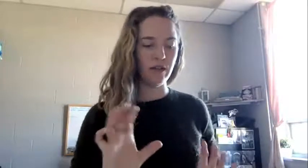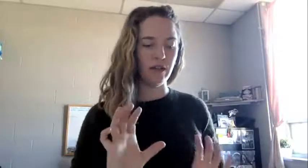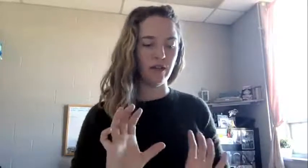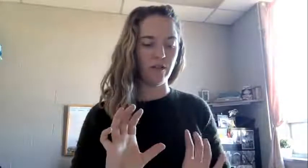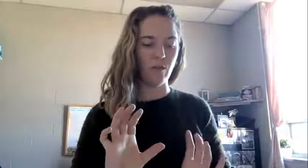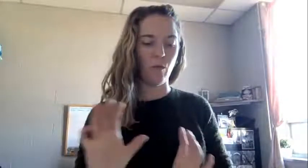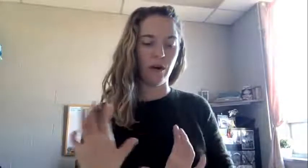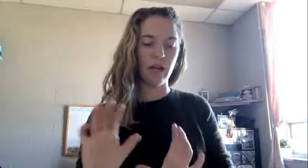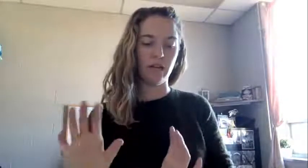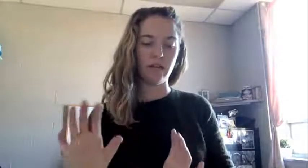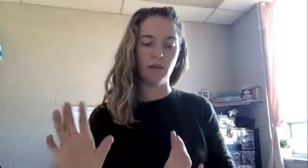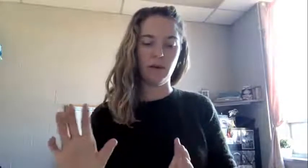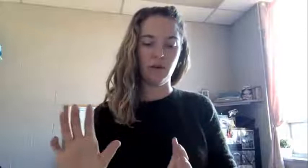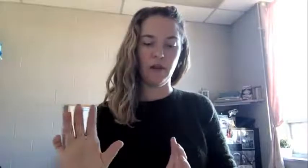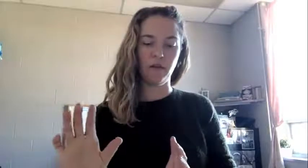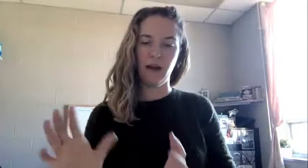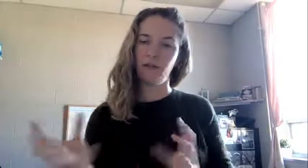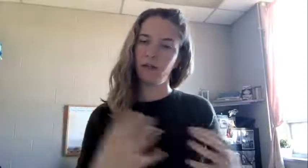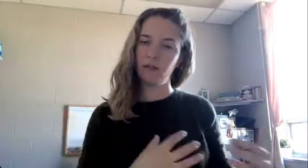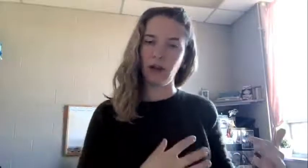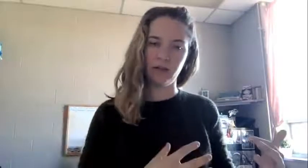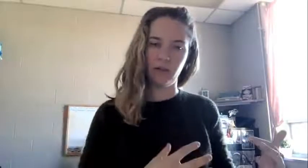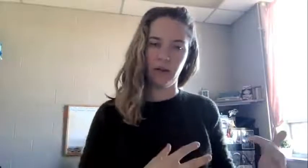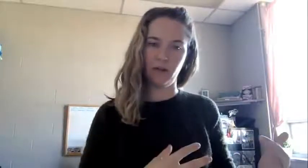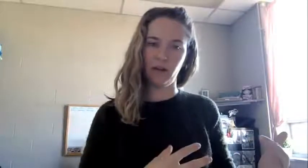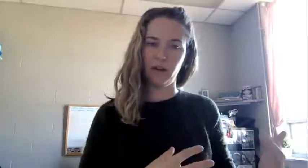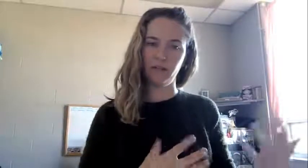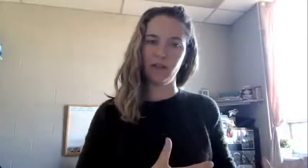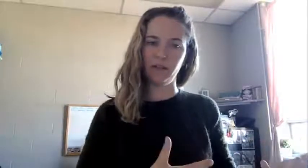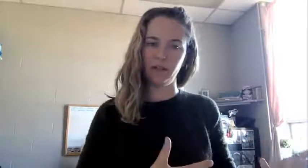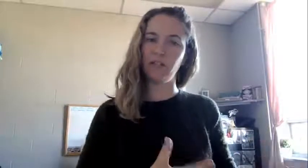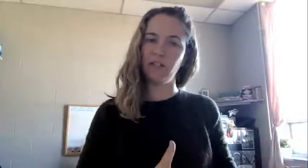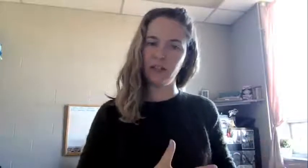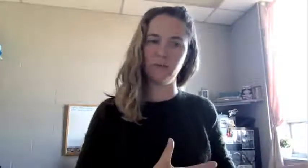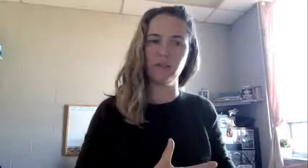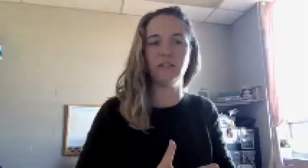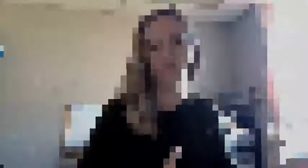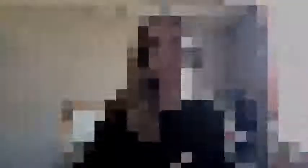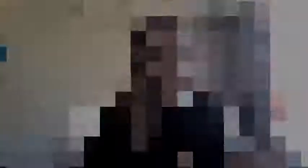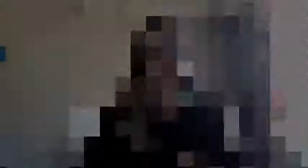that worrying so much about that would detract from my ability to focus on the teaching as much as I wanted to.